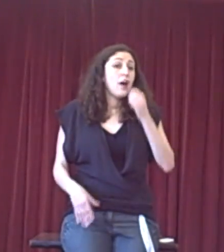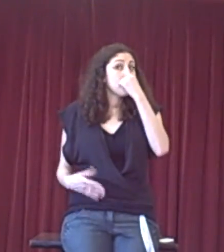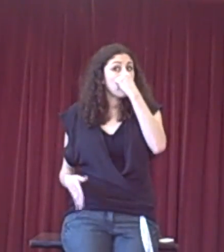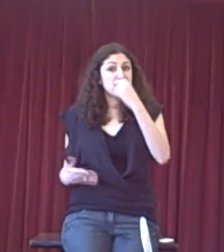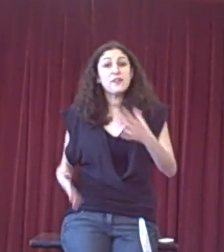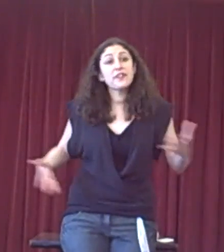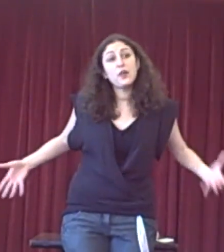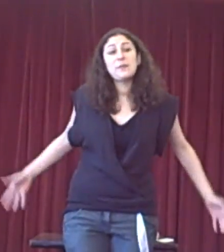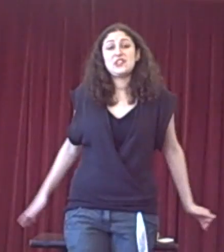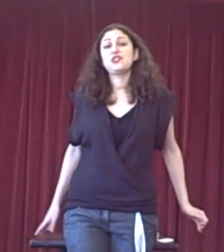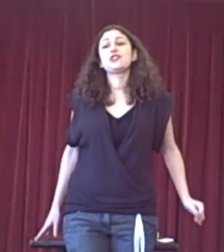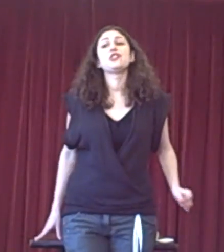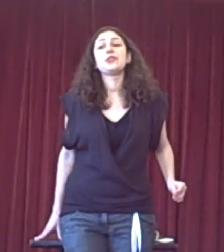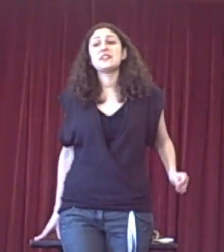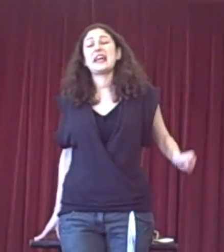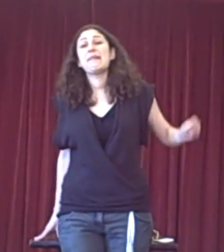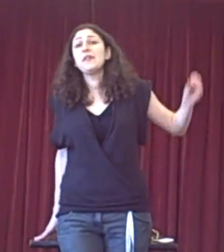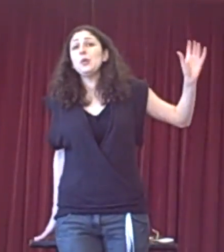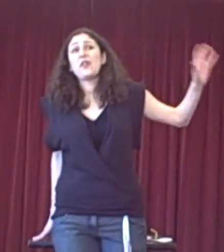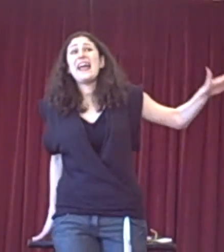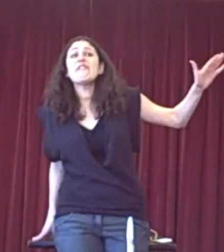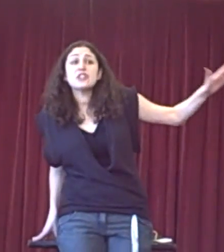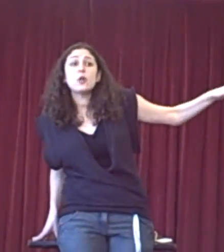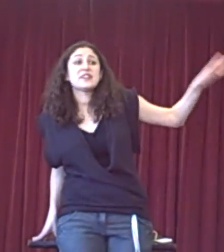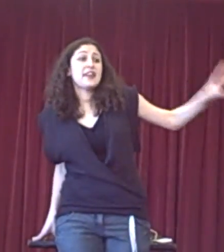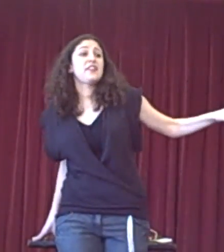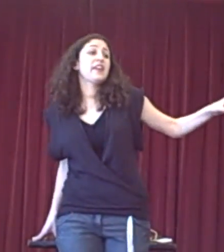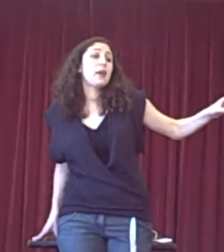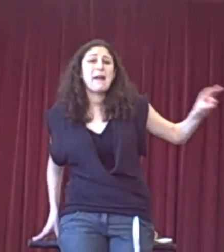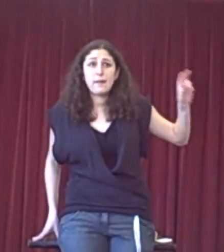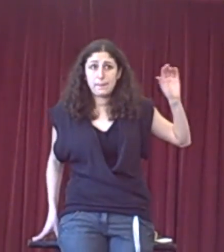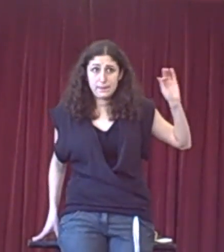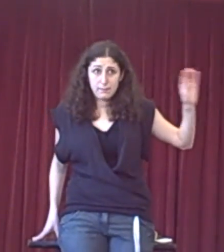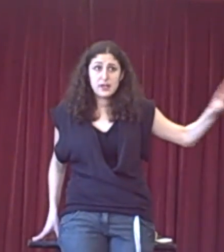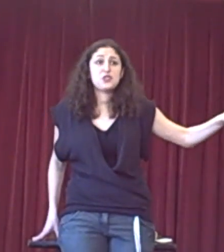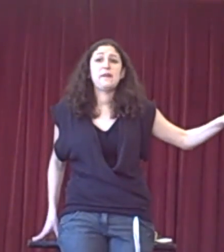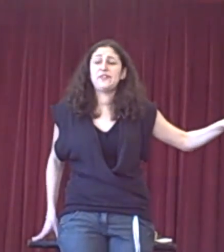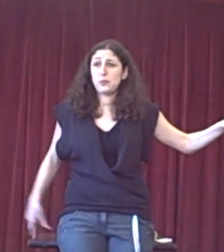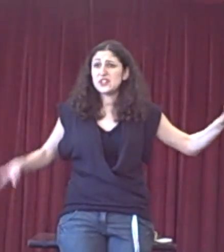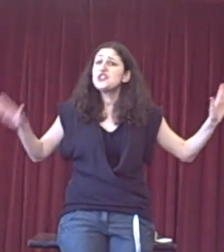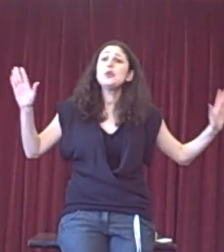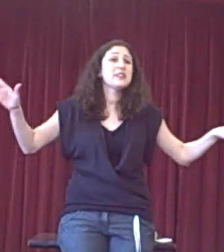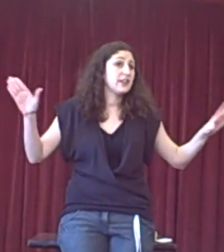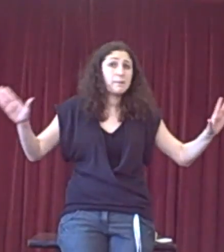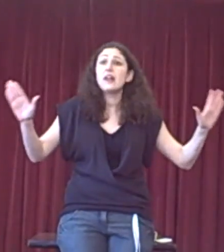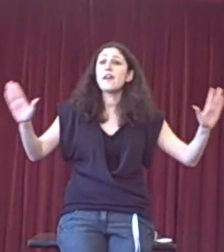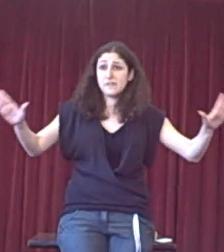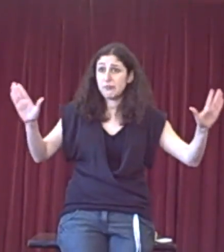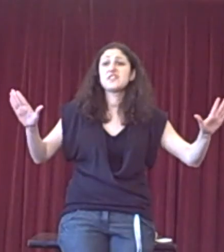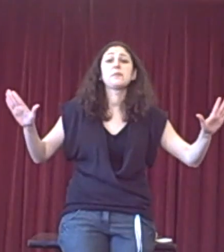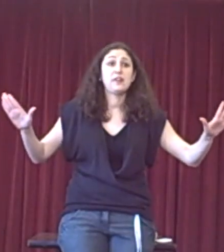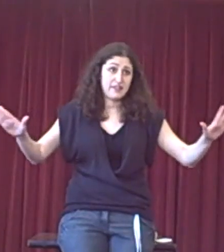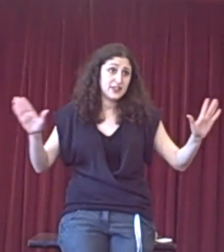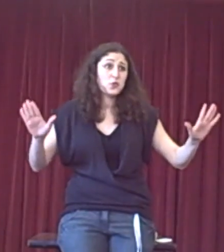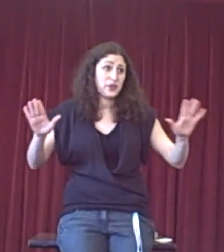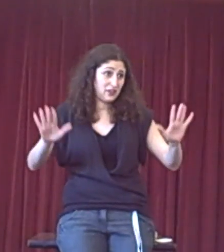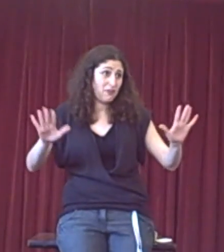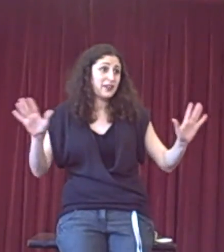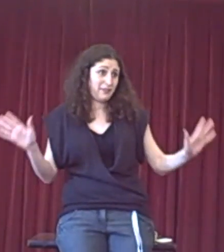What I don't think the opposition should do is say, well, they haven't told us anything about the punishment, so we assume it's going to be life imprisonment, and that's what we're going to